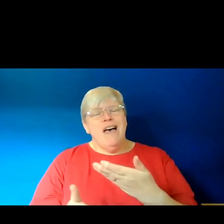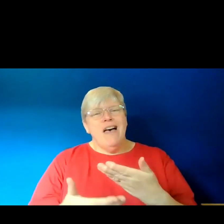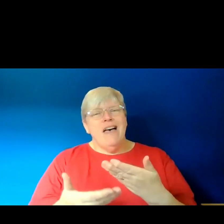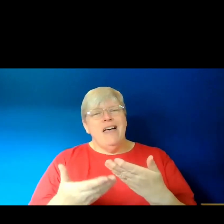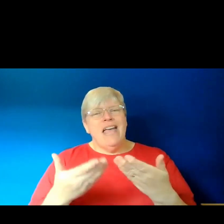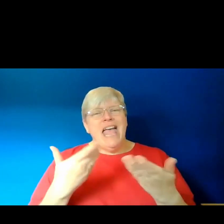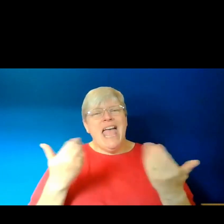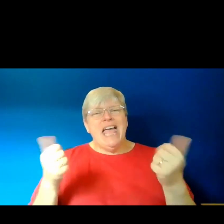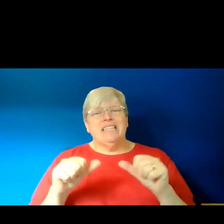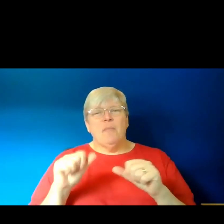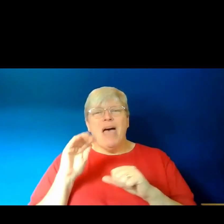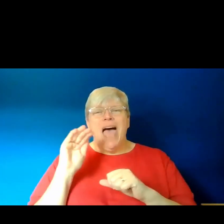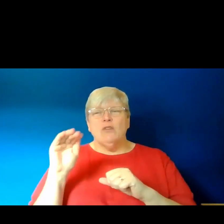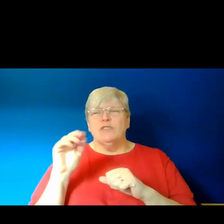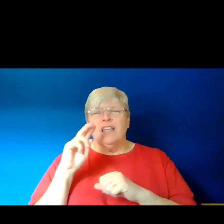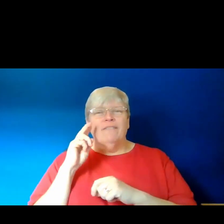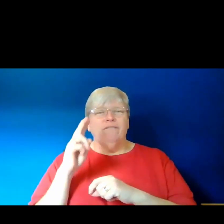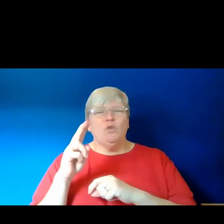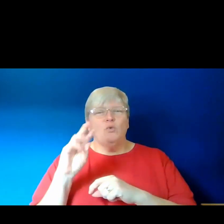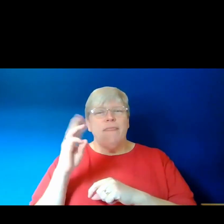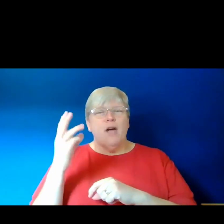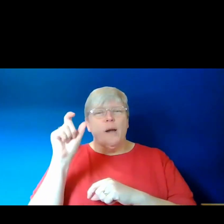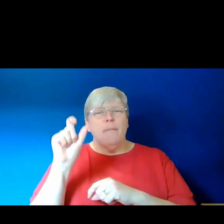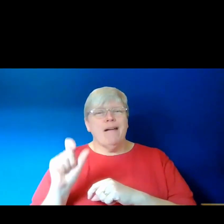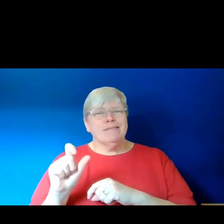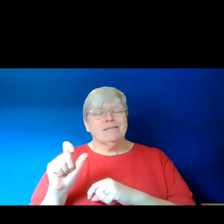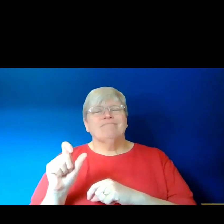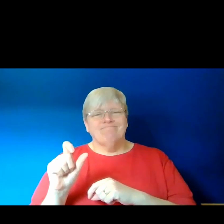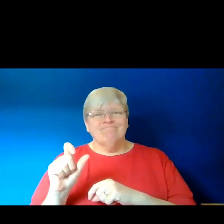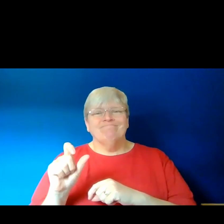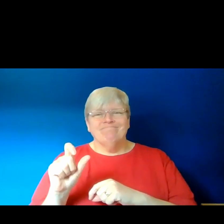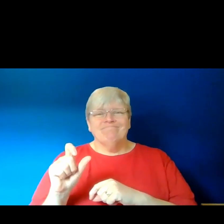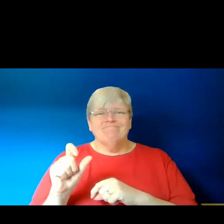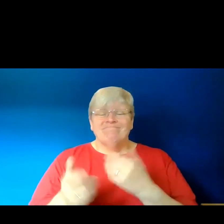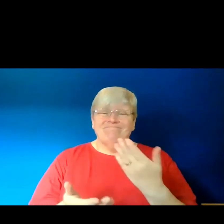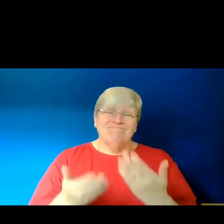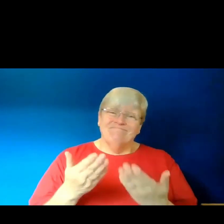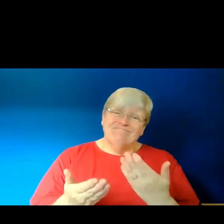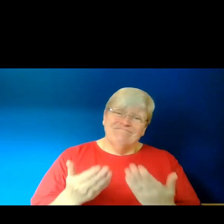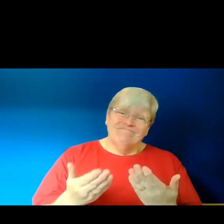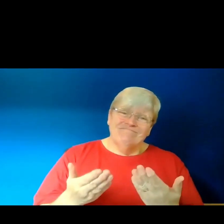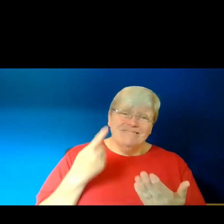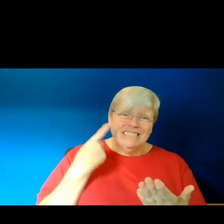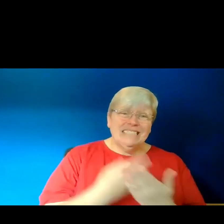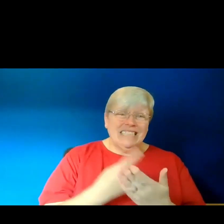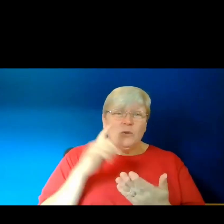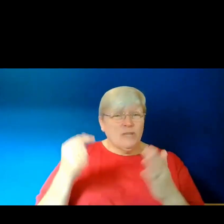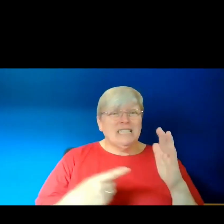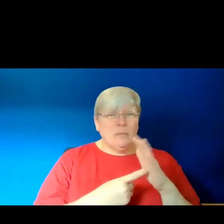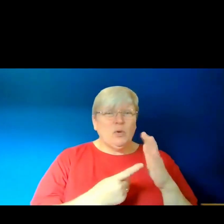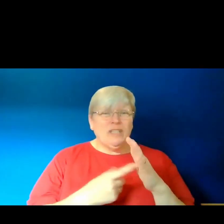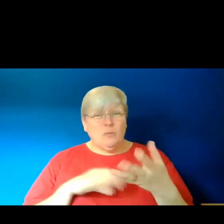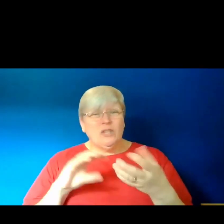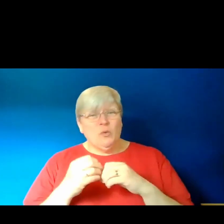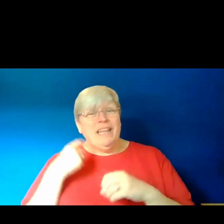outside view, third person piece. And yeah, so I guess just decide what is important to you when making that